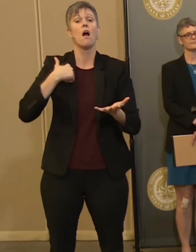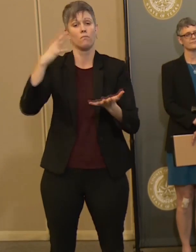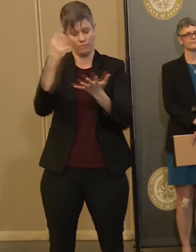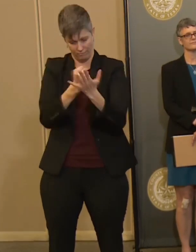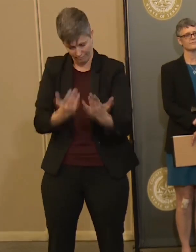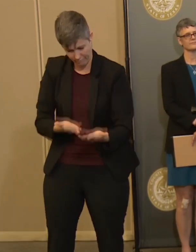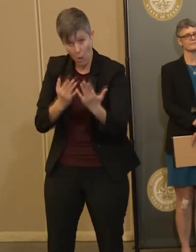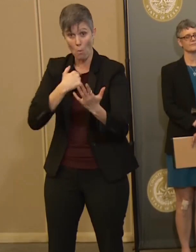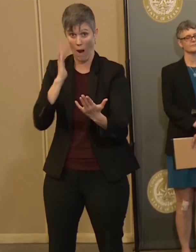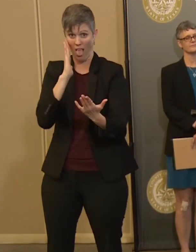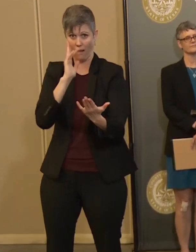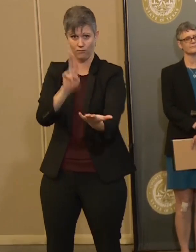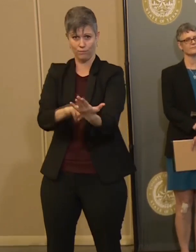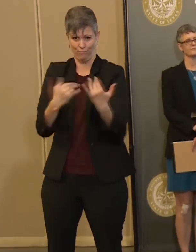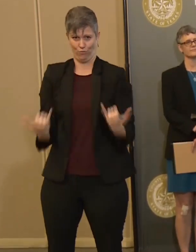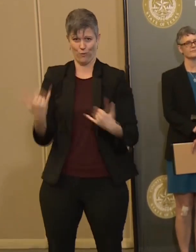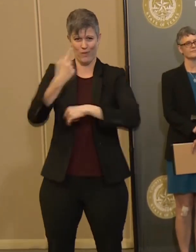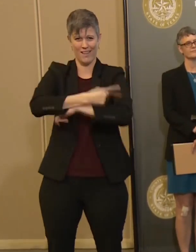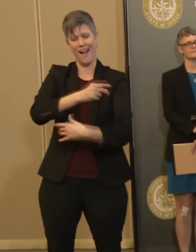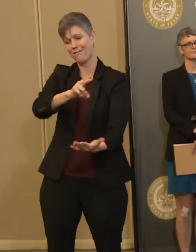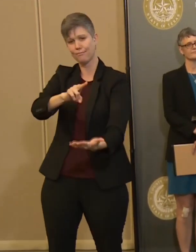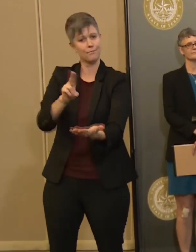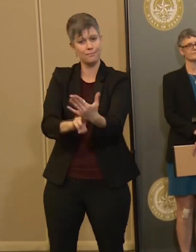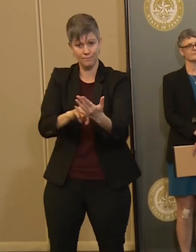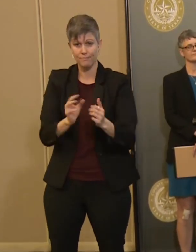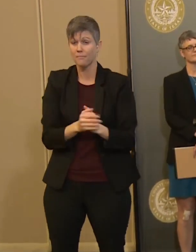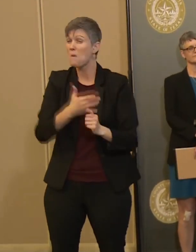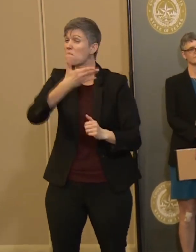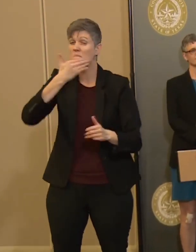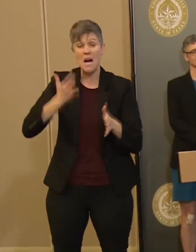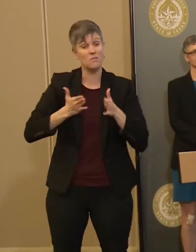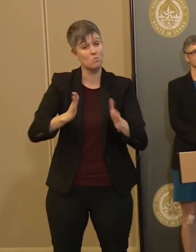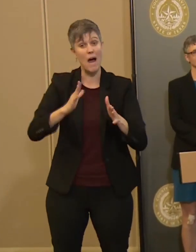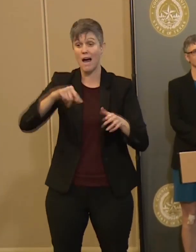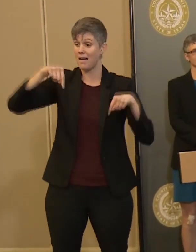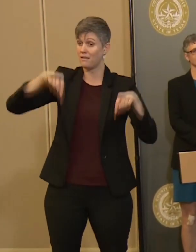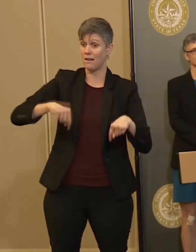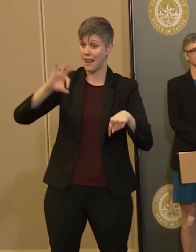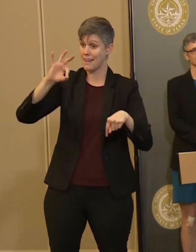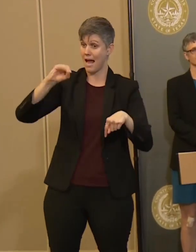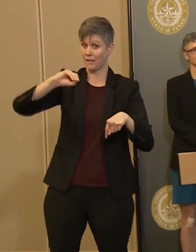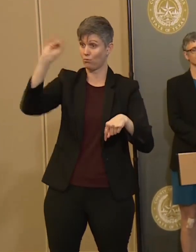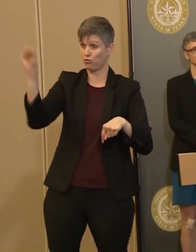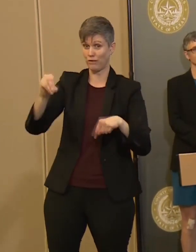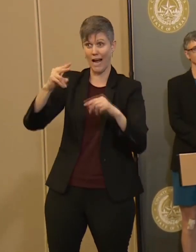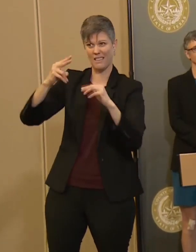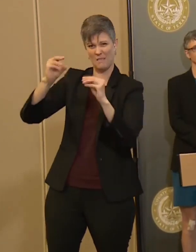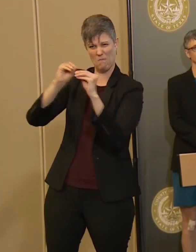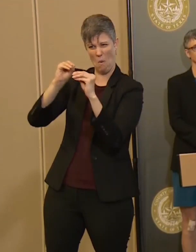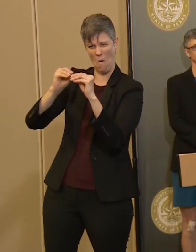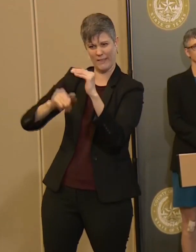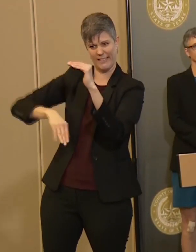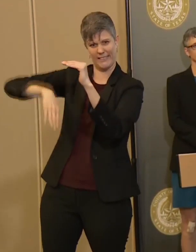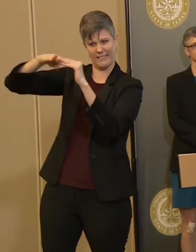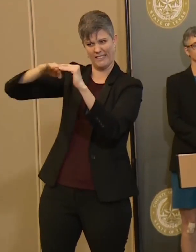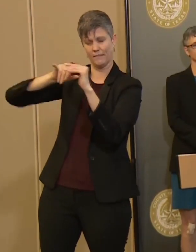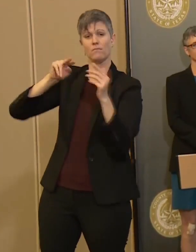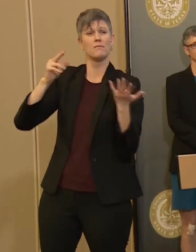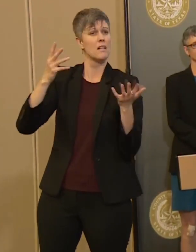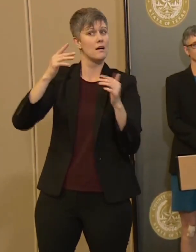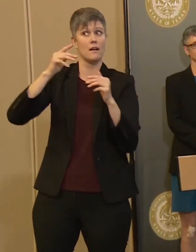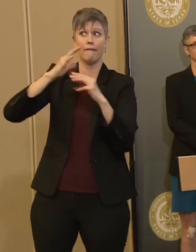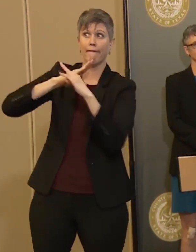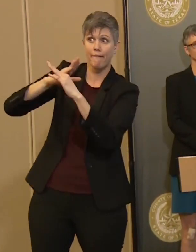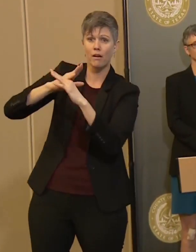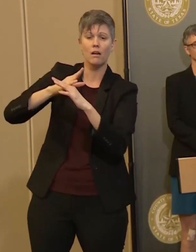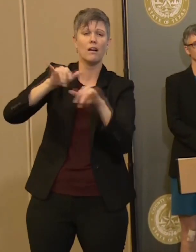The best way to be able to achieve that 90% reduction is for everybody to stay home. And to